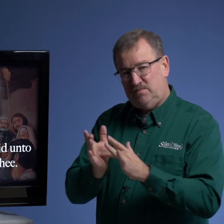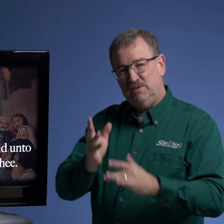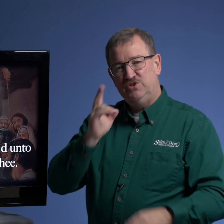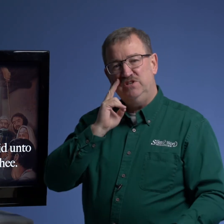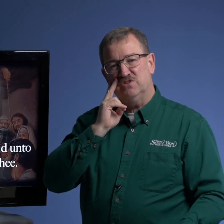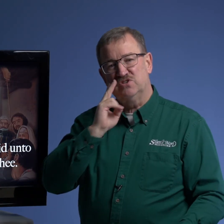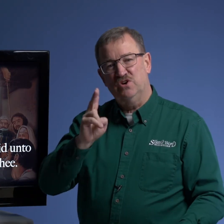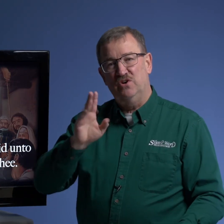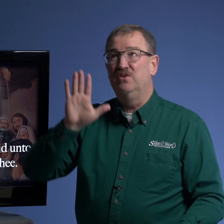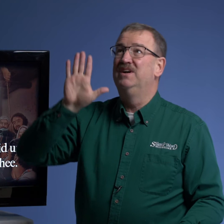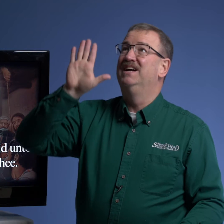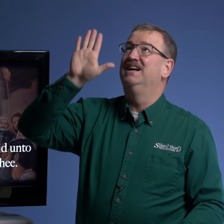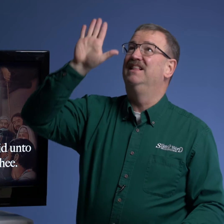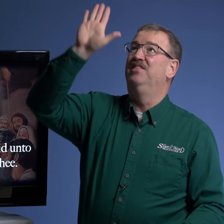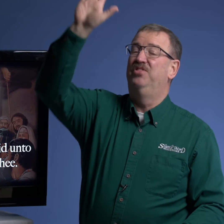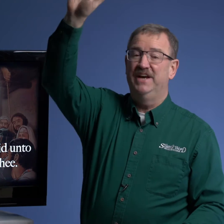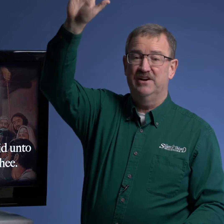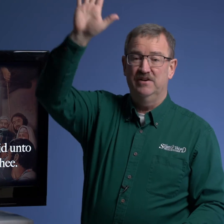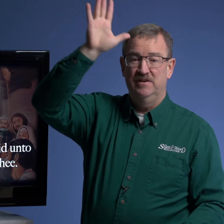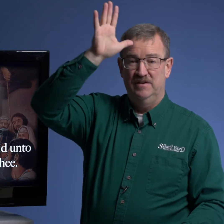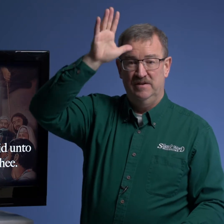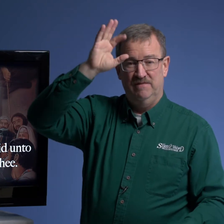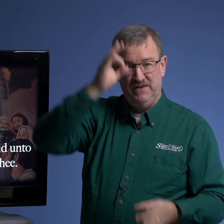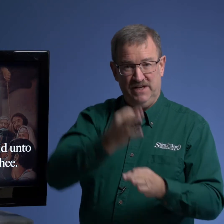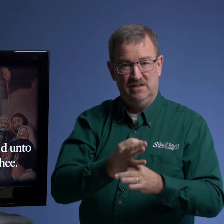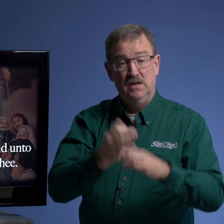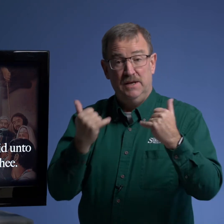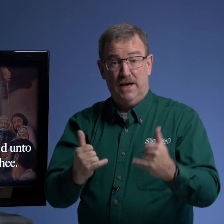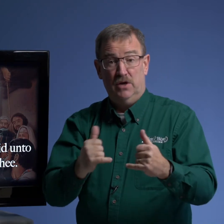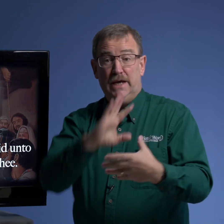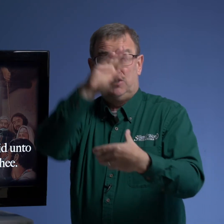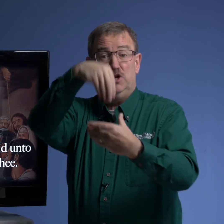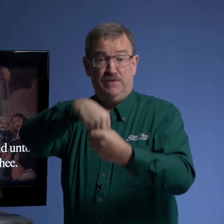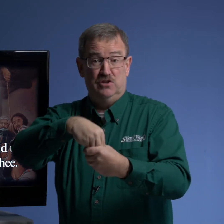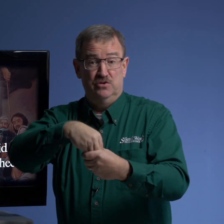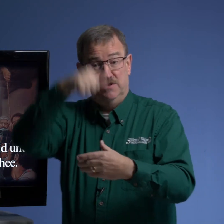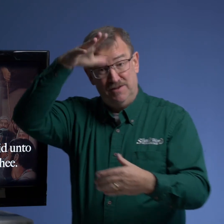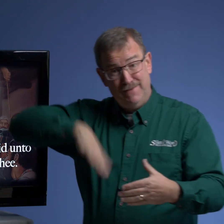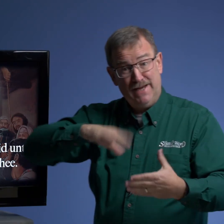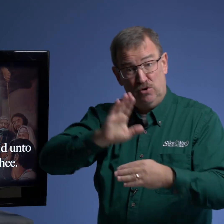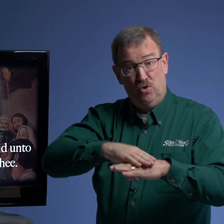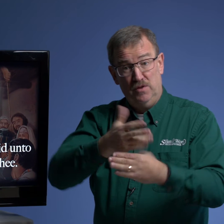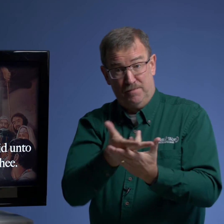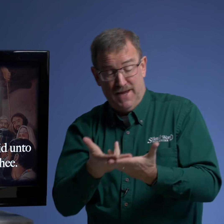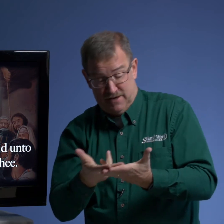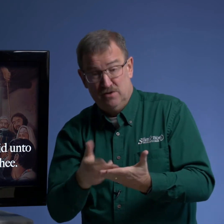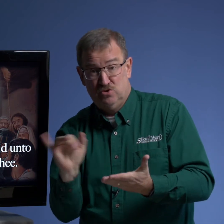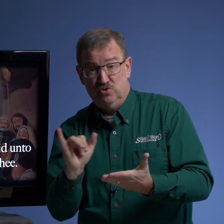jesus saw their faith now it could have included the man on the bed too